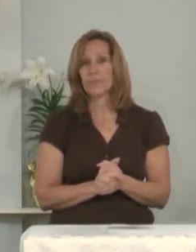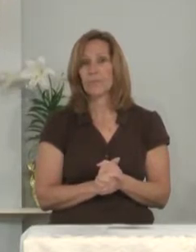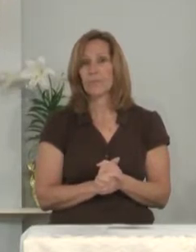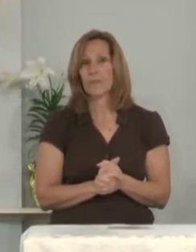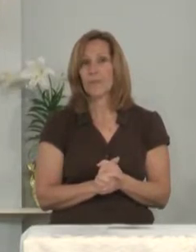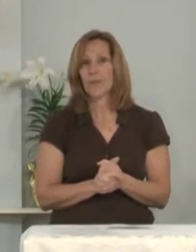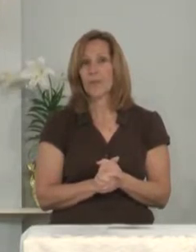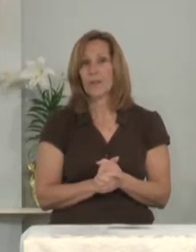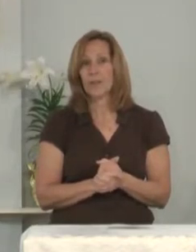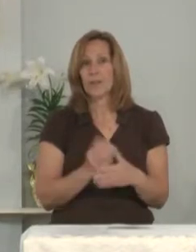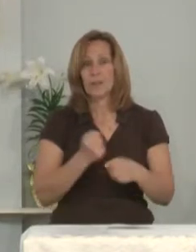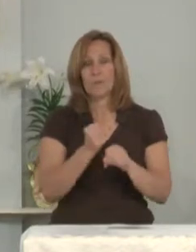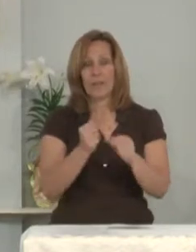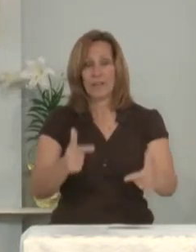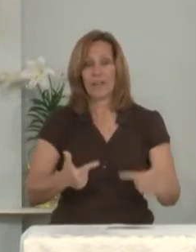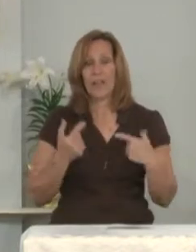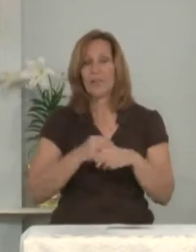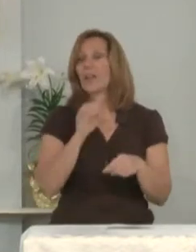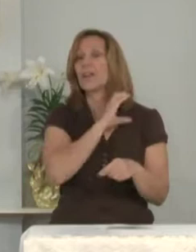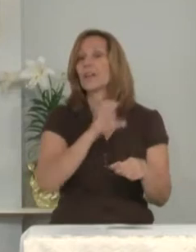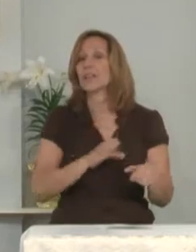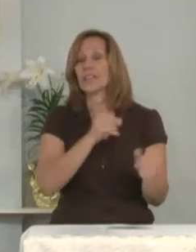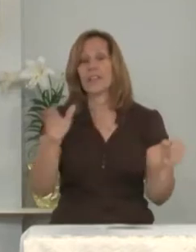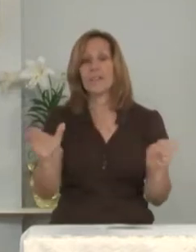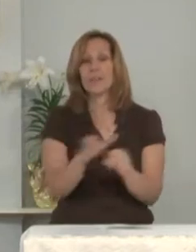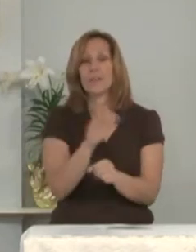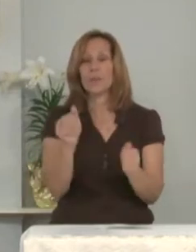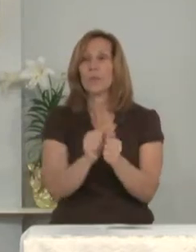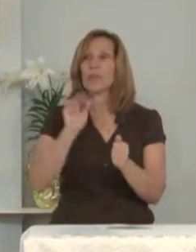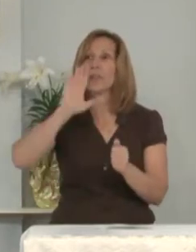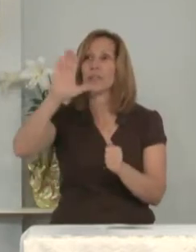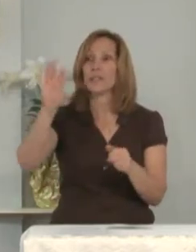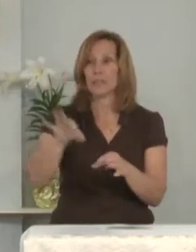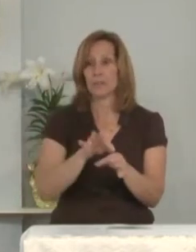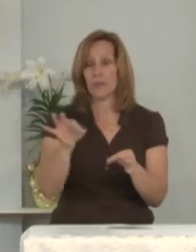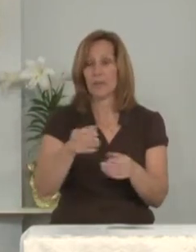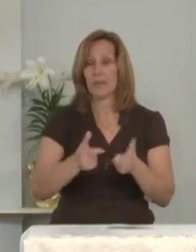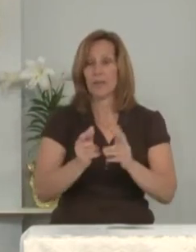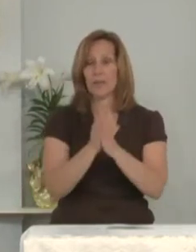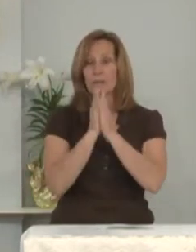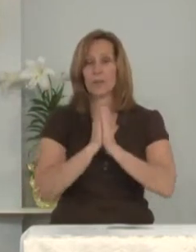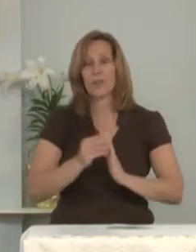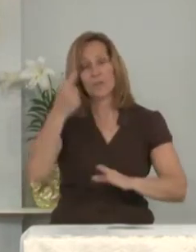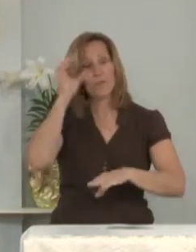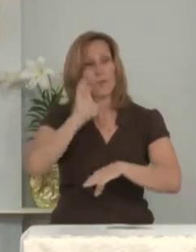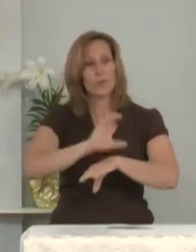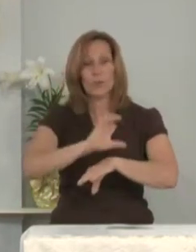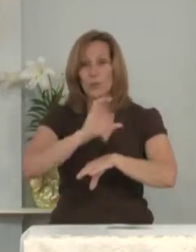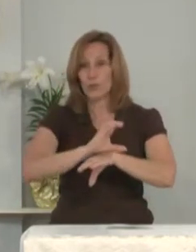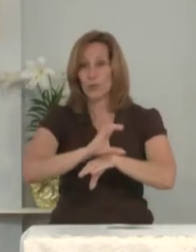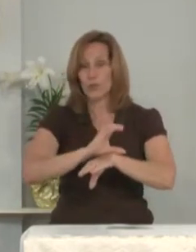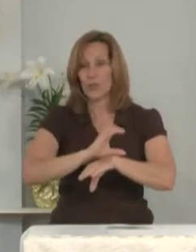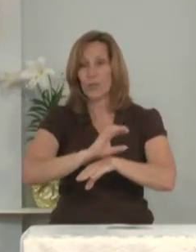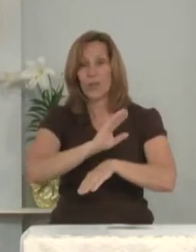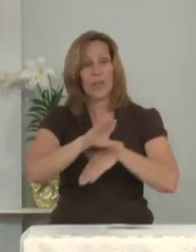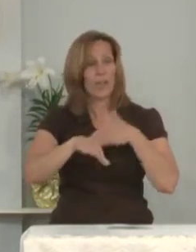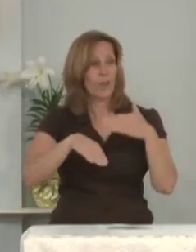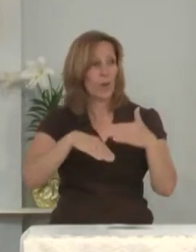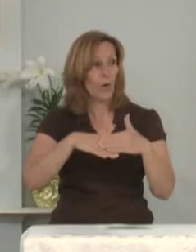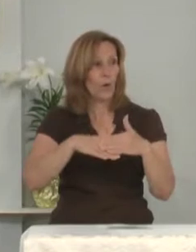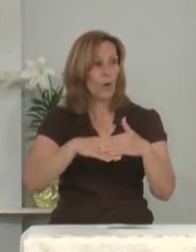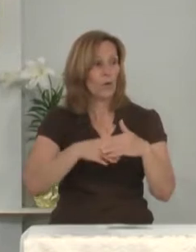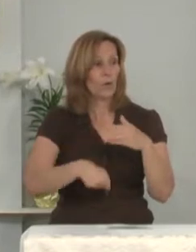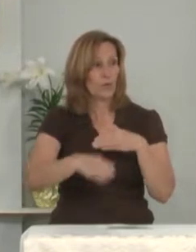Made alive in Christ and filled with his Spirit, let us pray for the church and all of